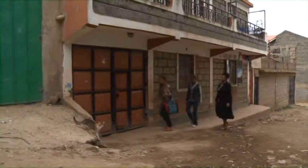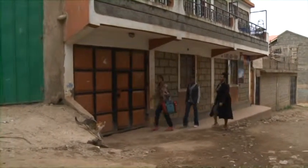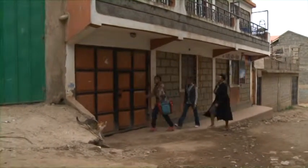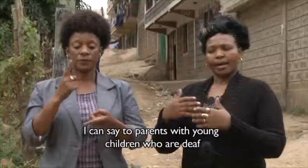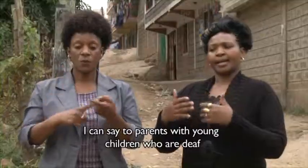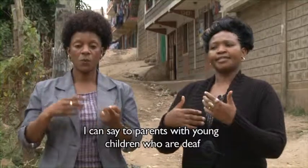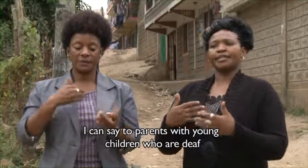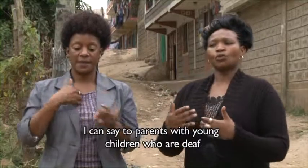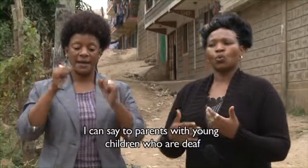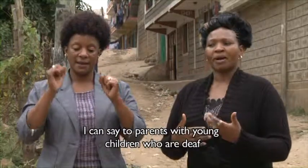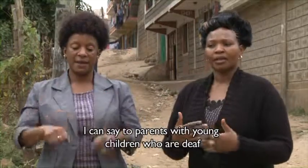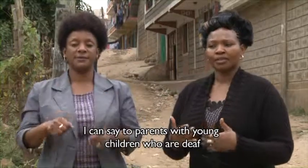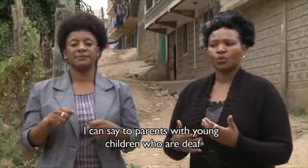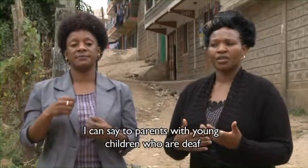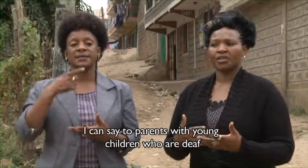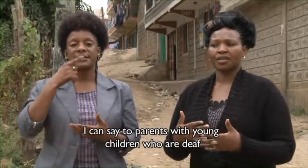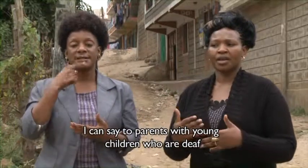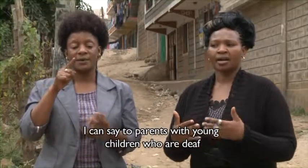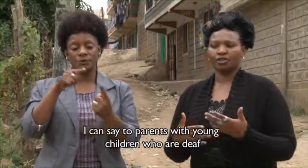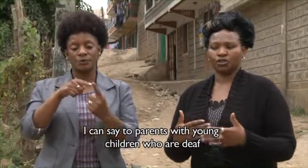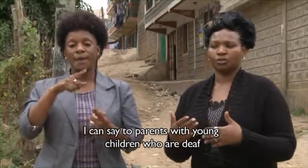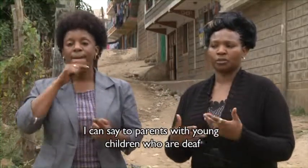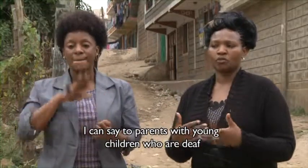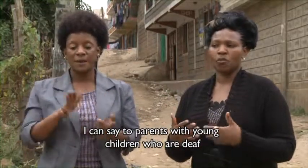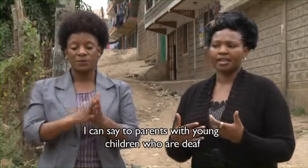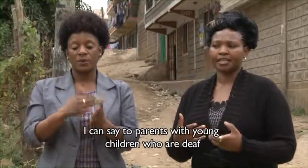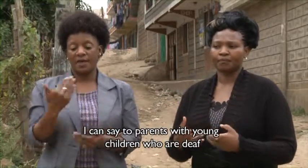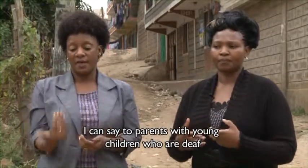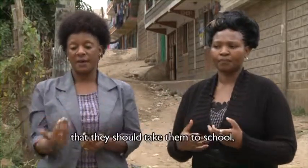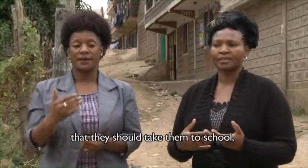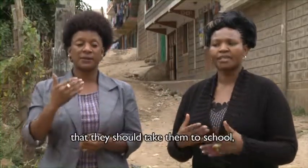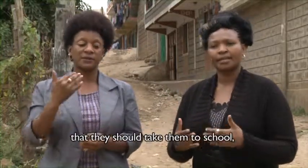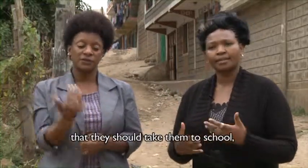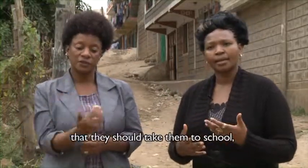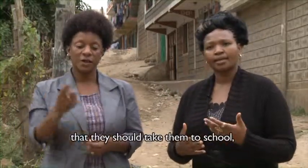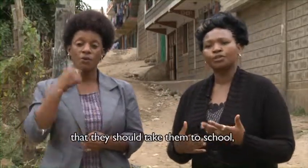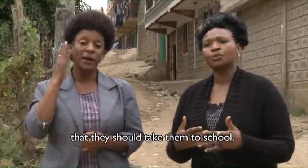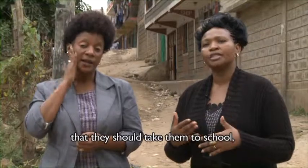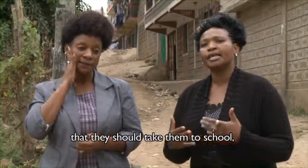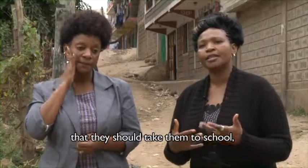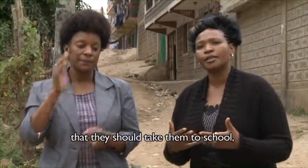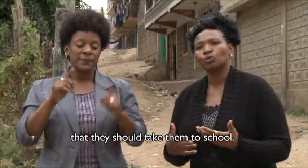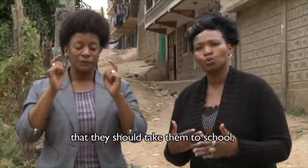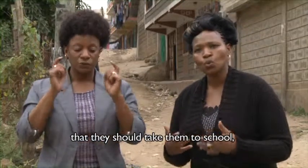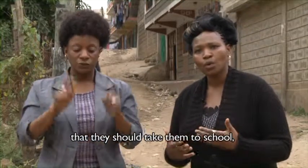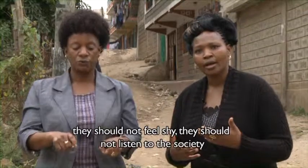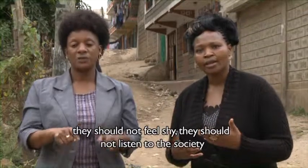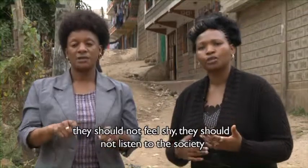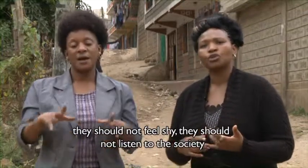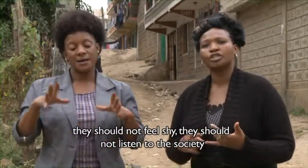I can say to parents with young children who are deaf is that they should take them to school. They should not